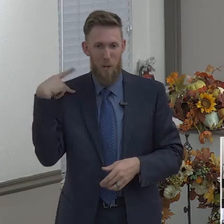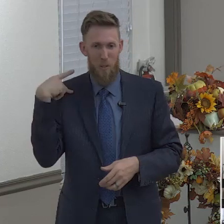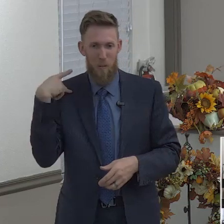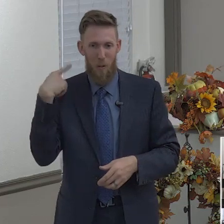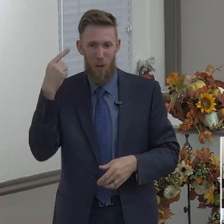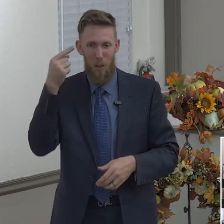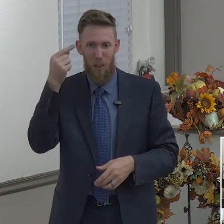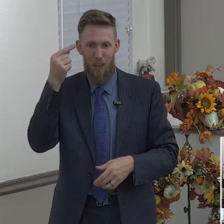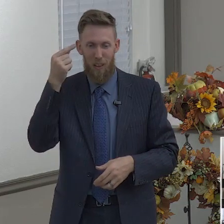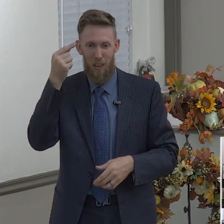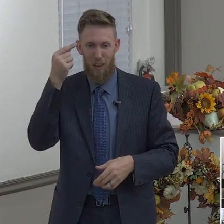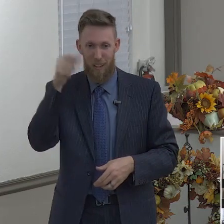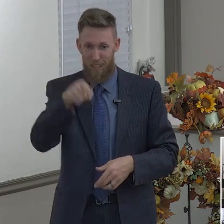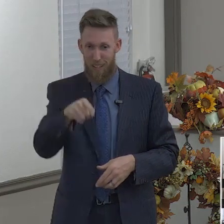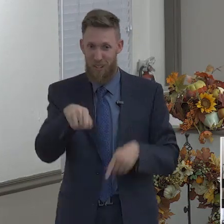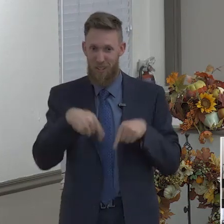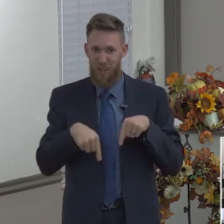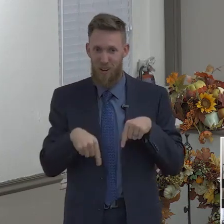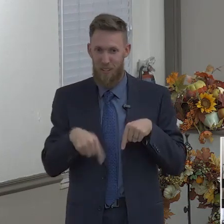Okay, Mr. Max. Knowledge.